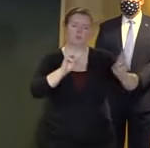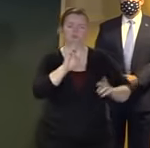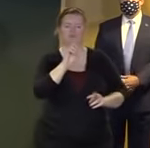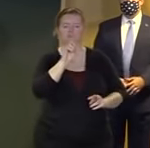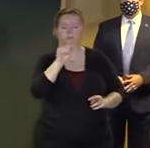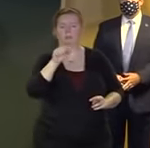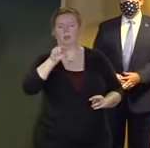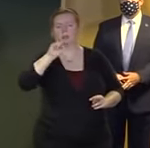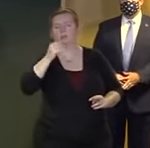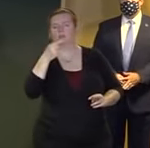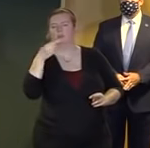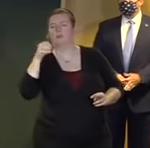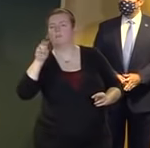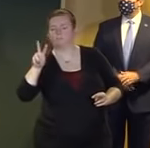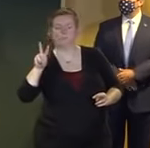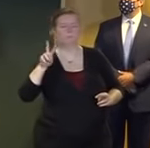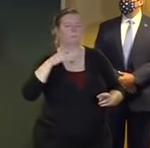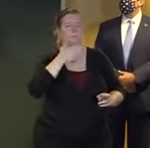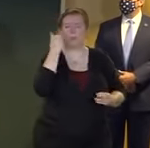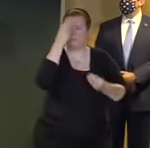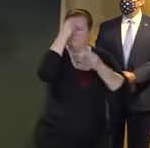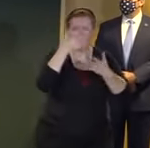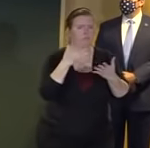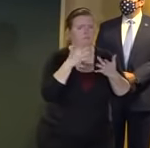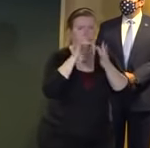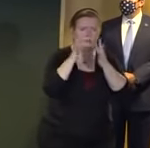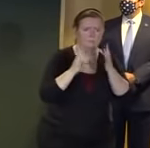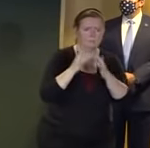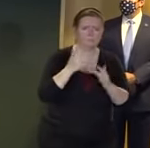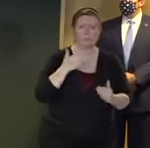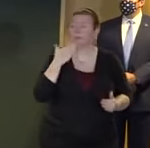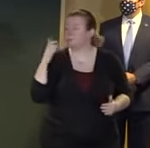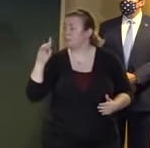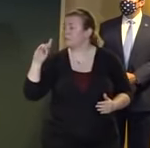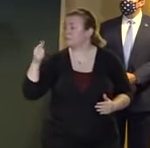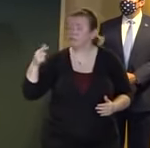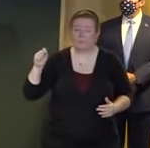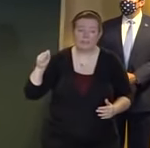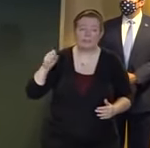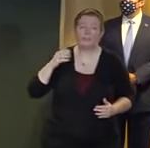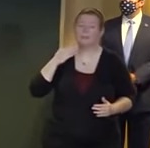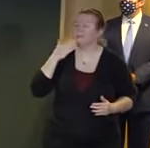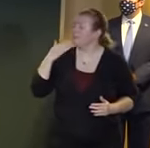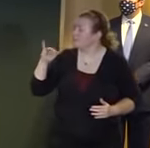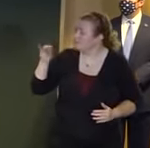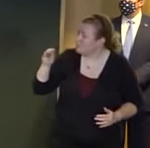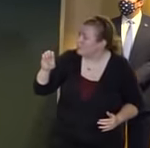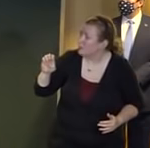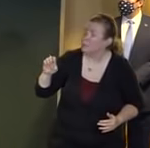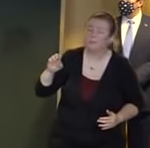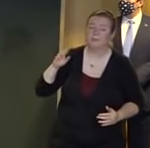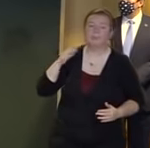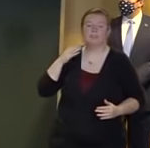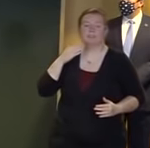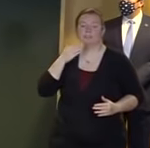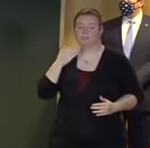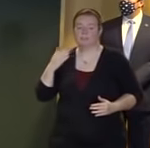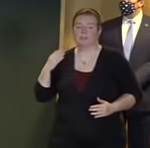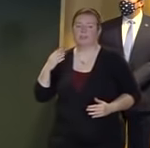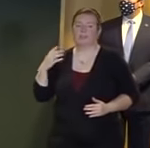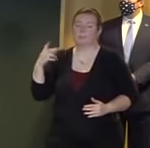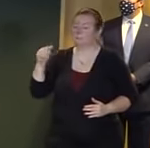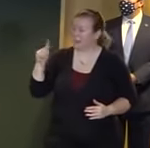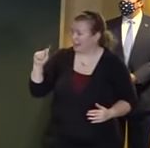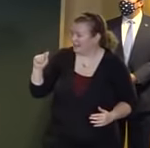i want to thank diane gutierre scachetti for hosting us so graciously here as always colonel pat callahan president